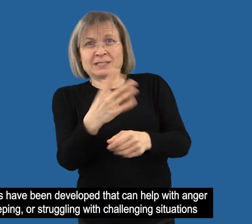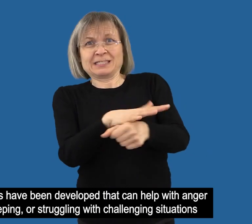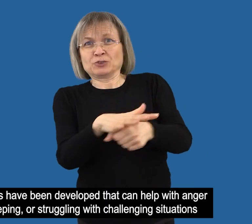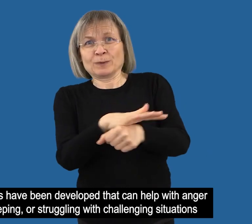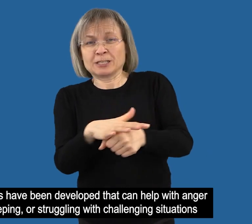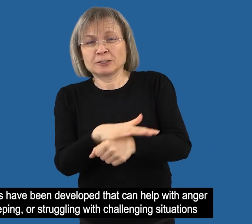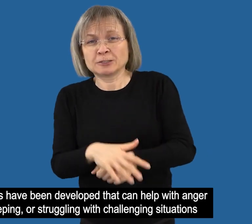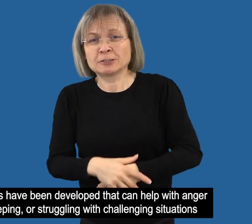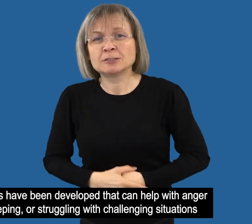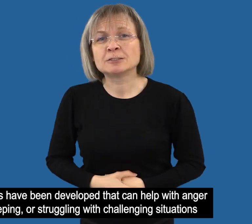challenging situations